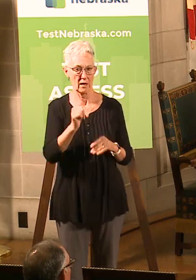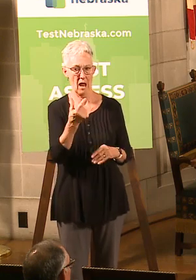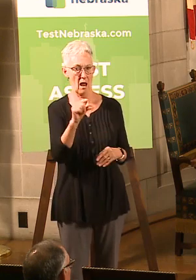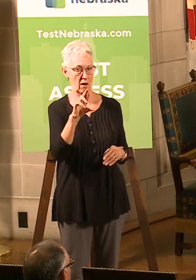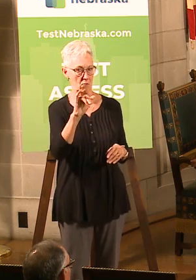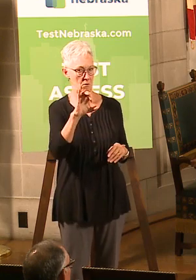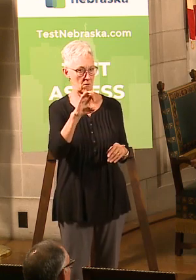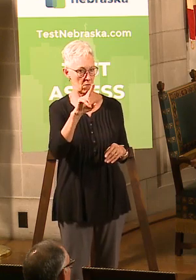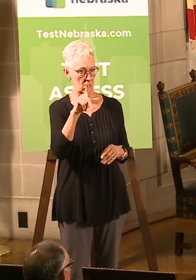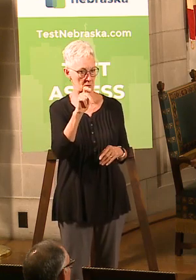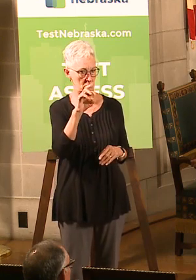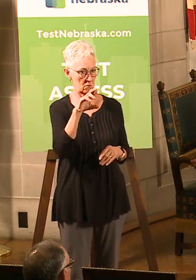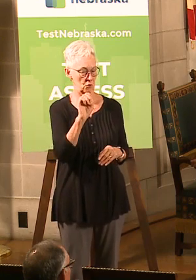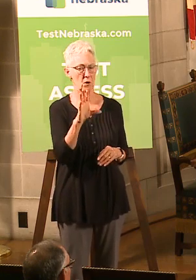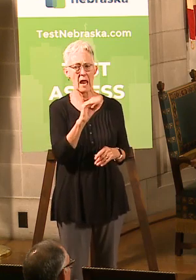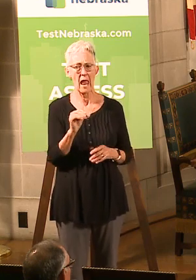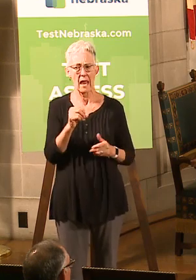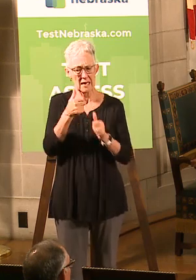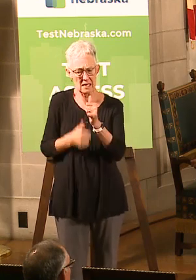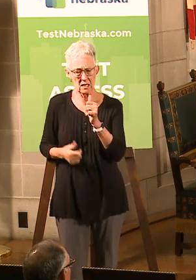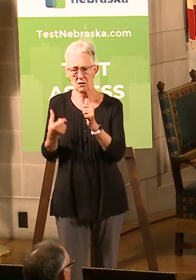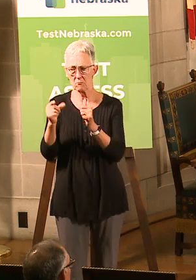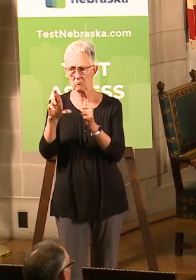amount of dollars per each grant.